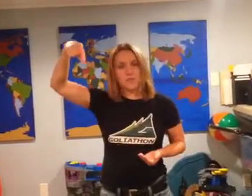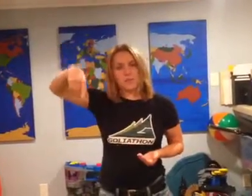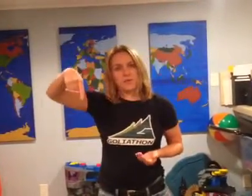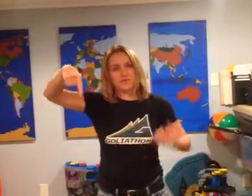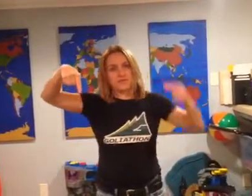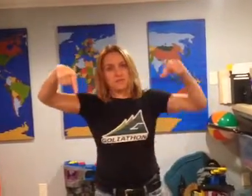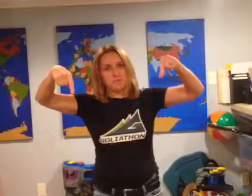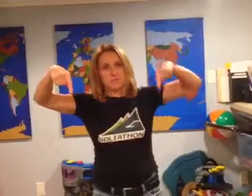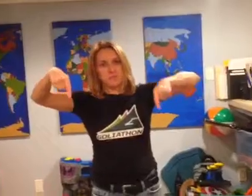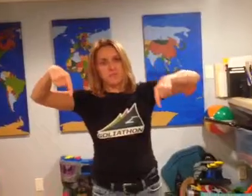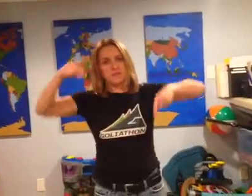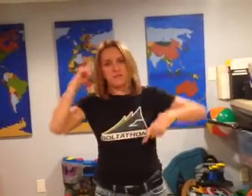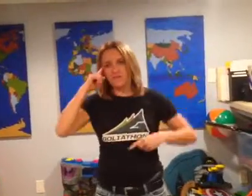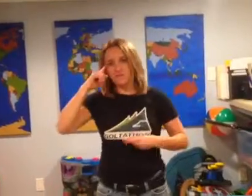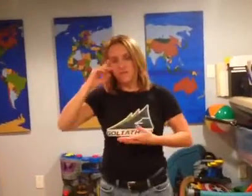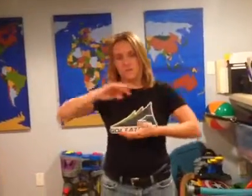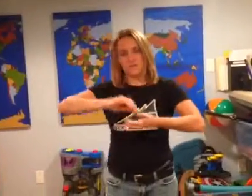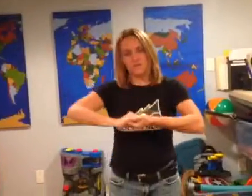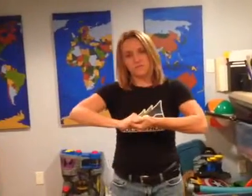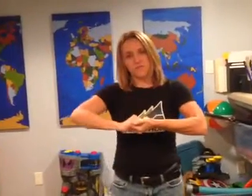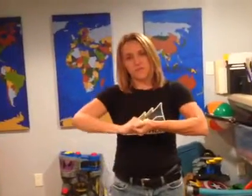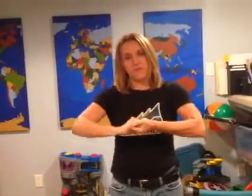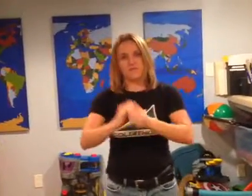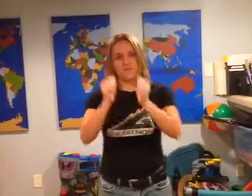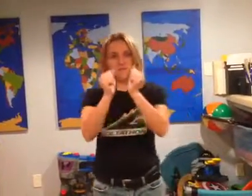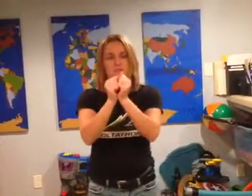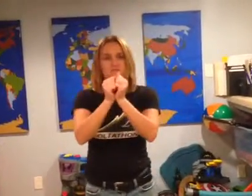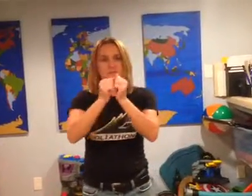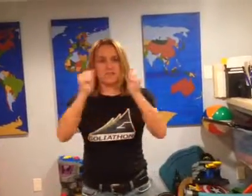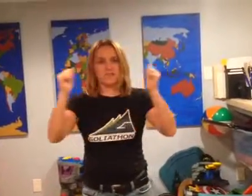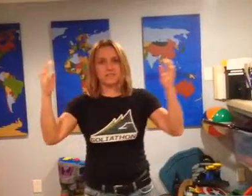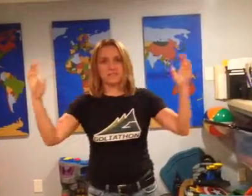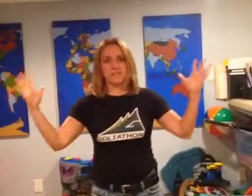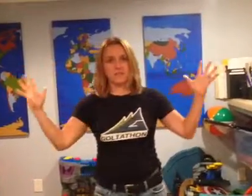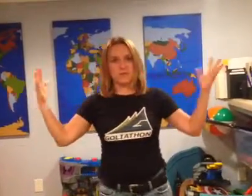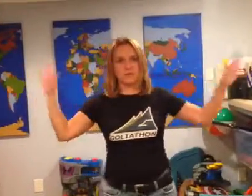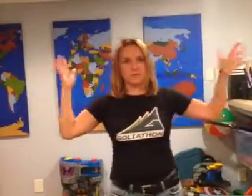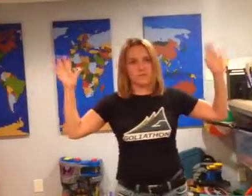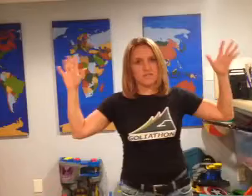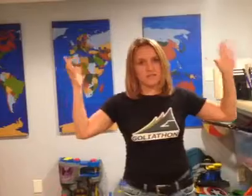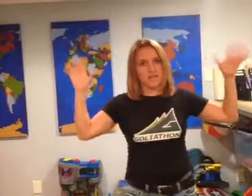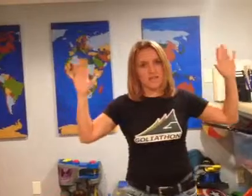President Polk's belief in the doctrine of manifest destiny was realized.